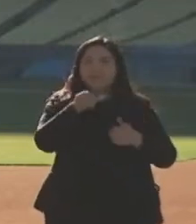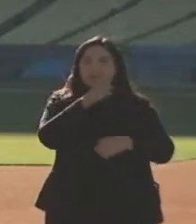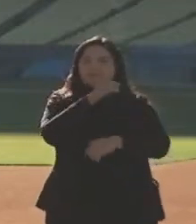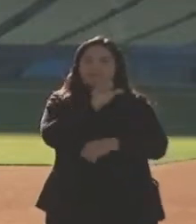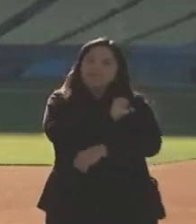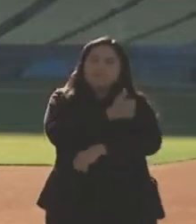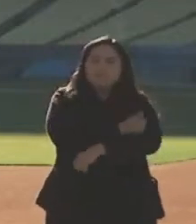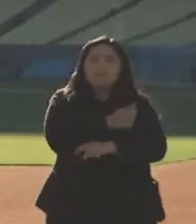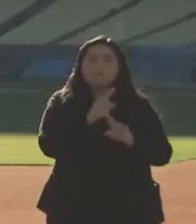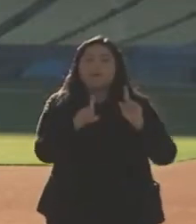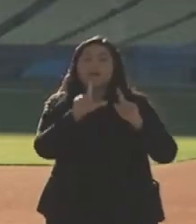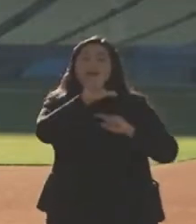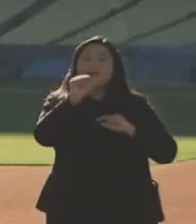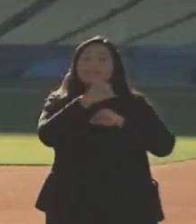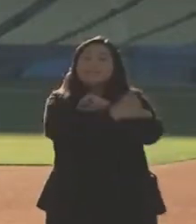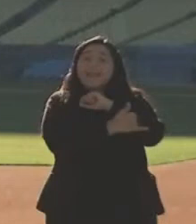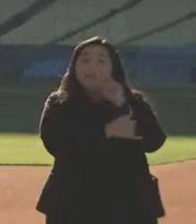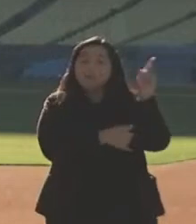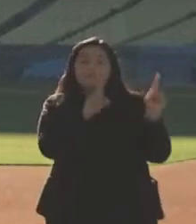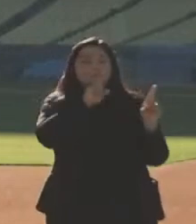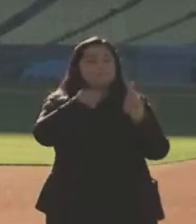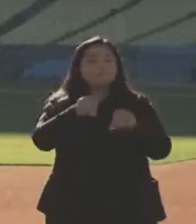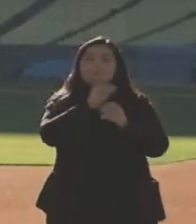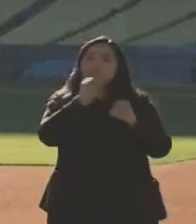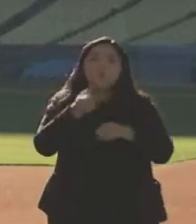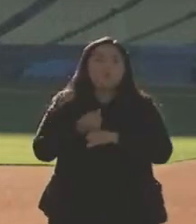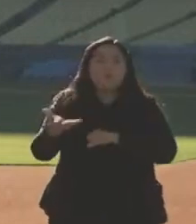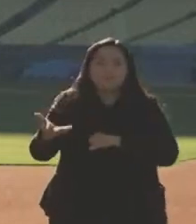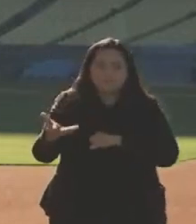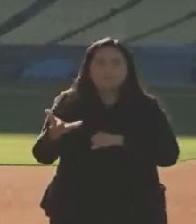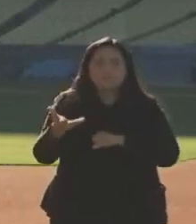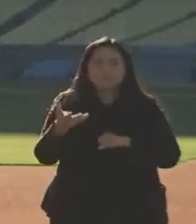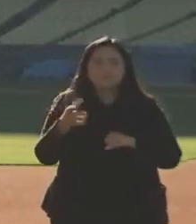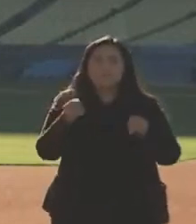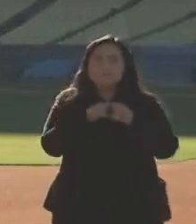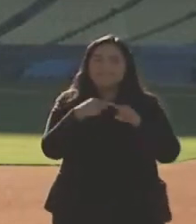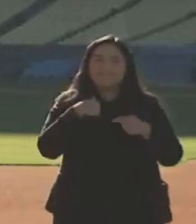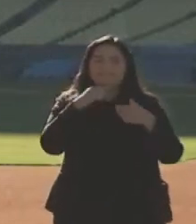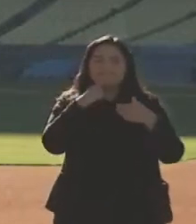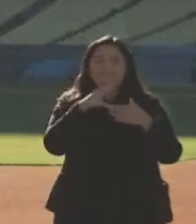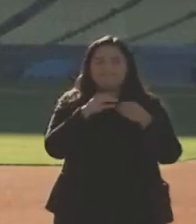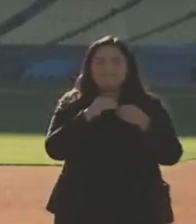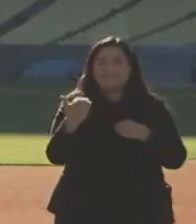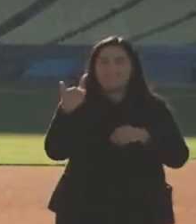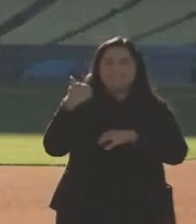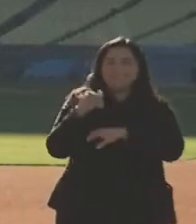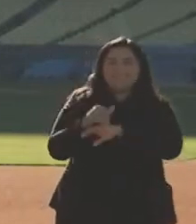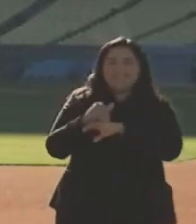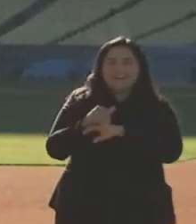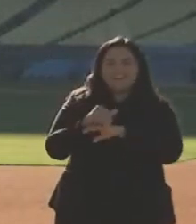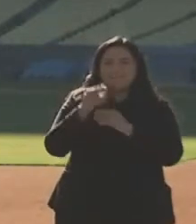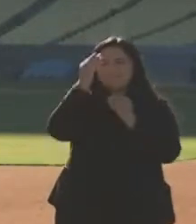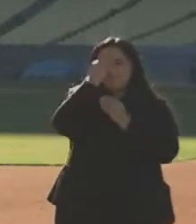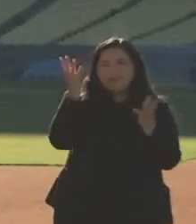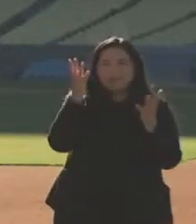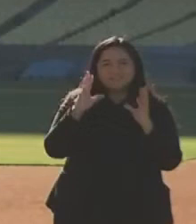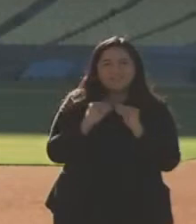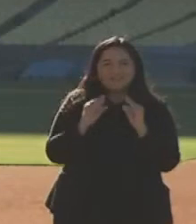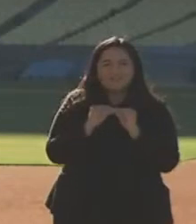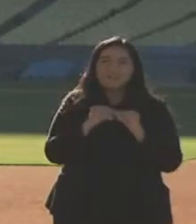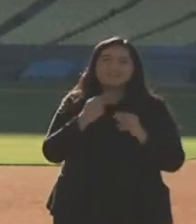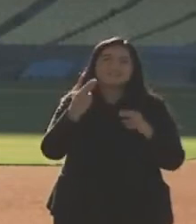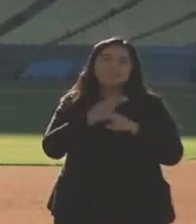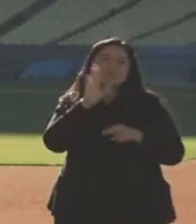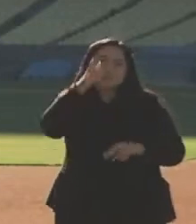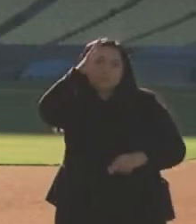county put out that guidance that nothing should be wasted. Certainly, as I said last night in my press conference, use common sense. If there's somebody who's been working the